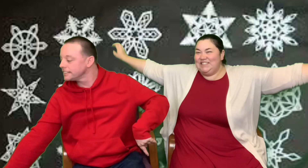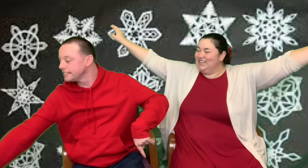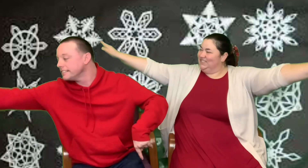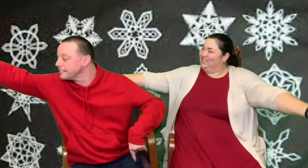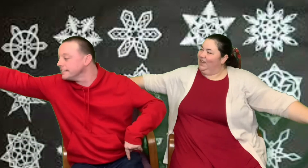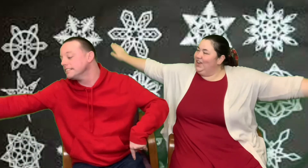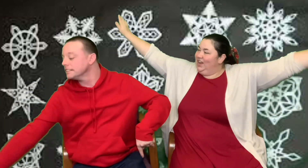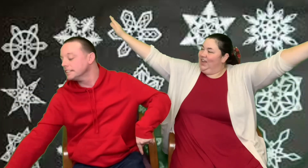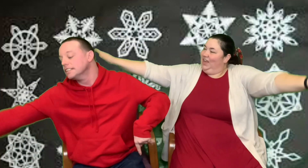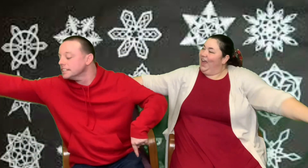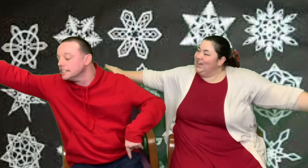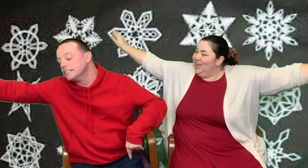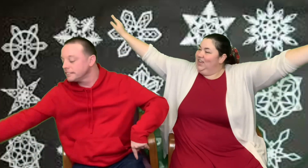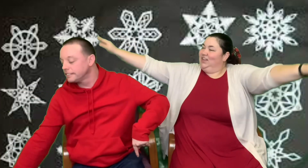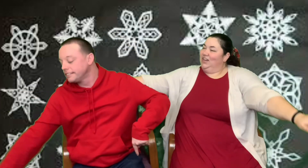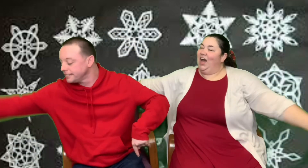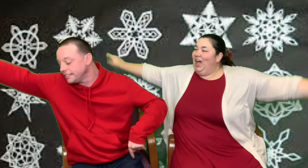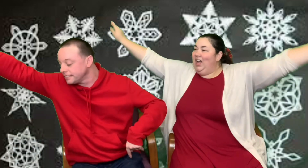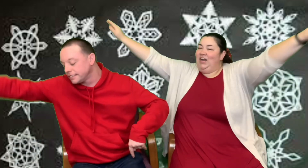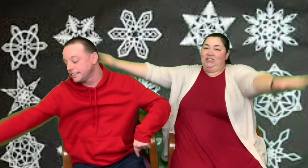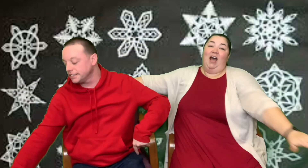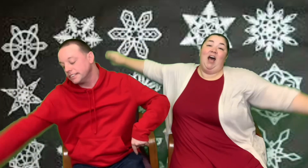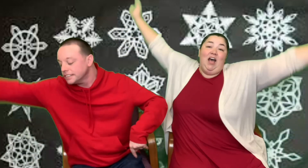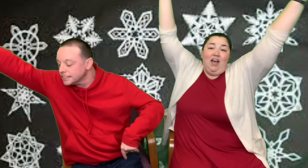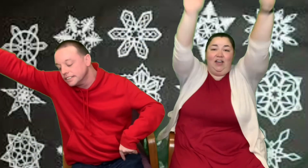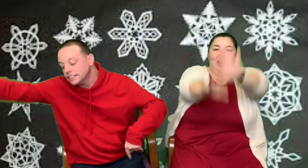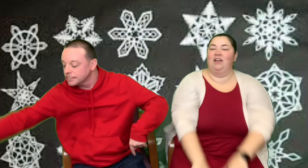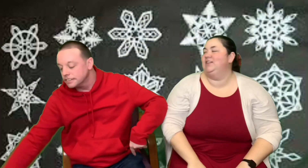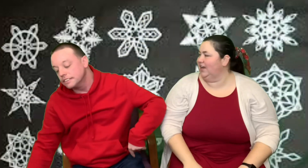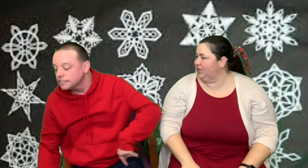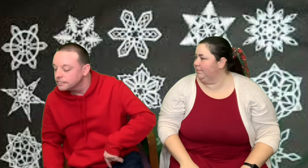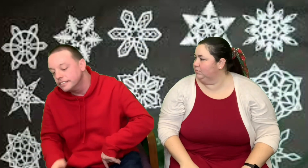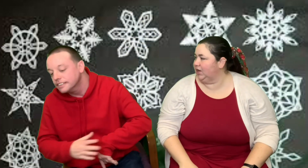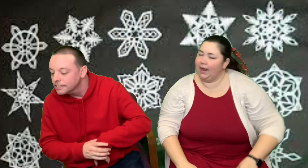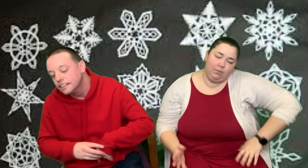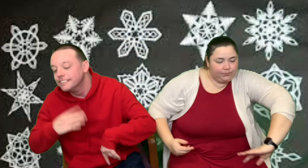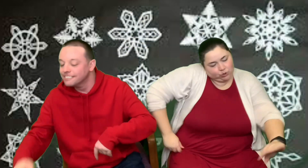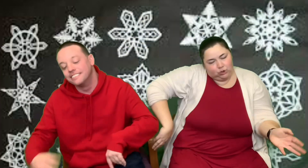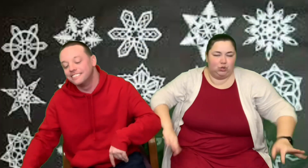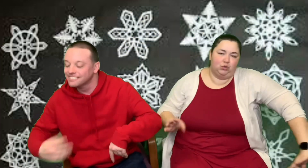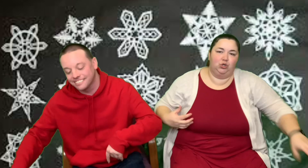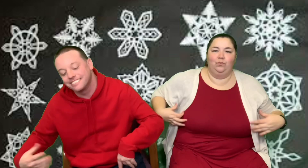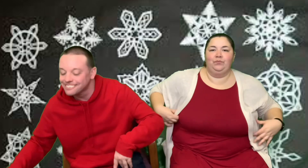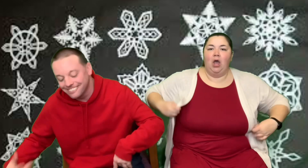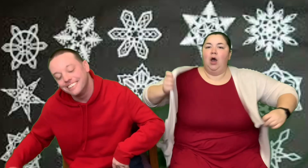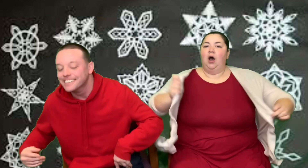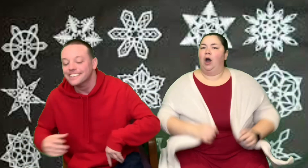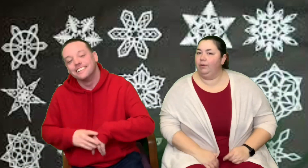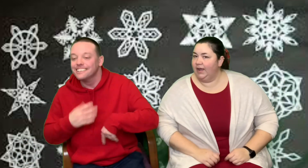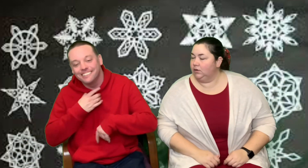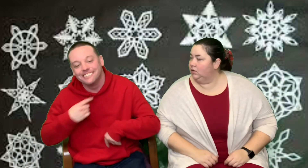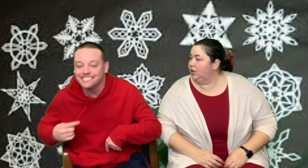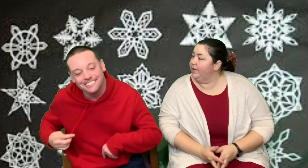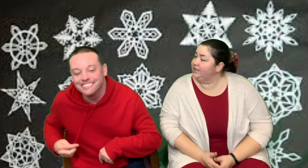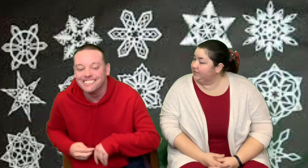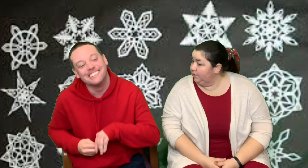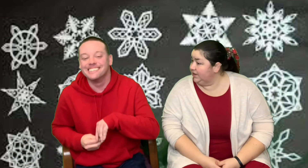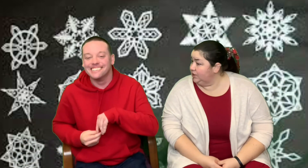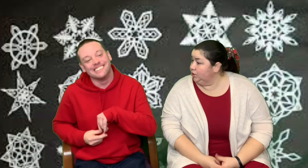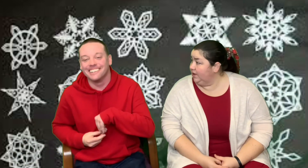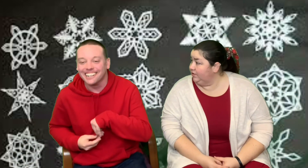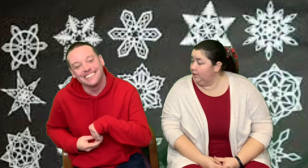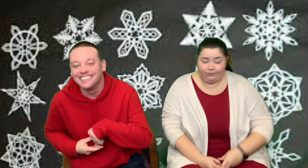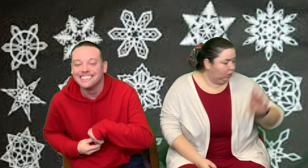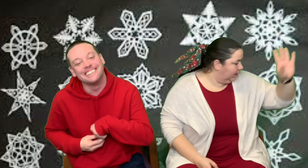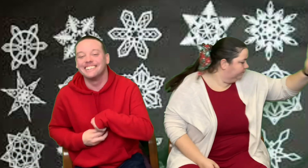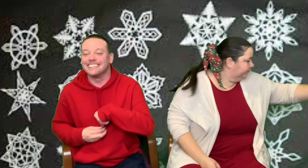six, seven, eight, nine, ten. Nice job. Shake it out. All right. Are you ready to see what